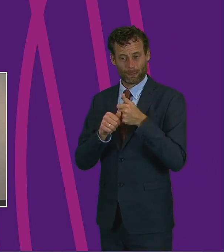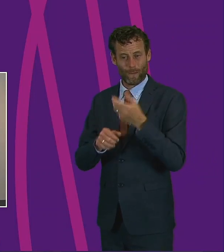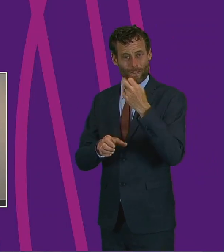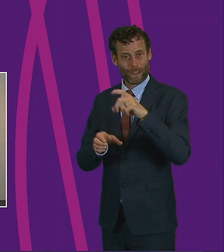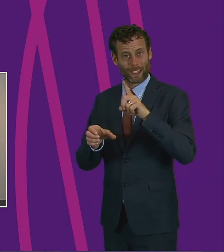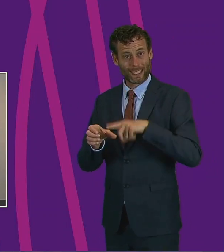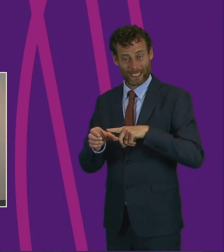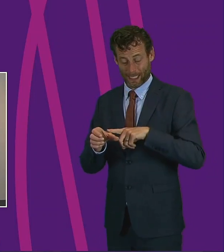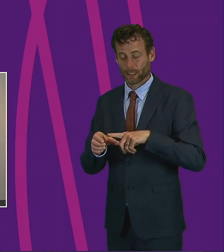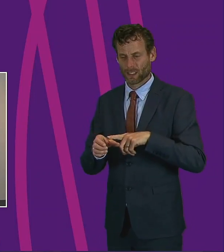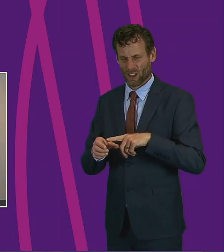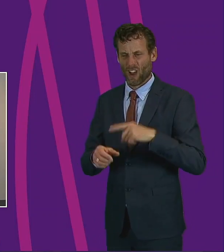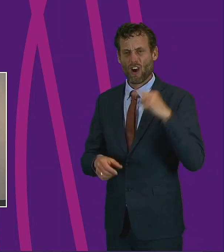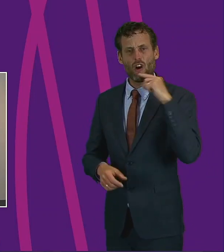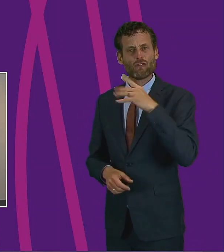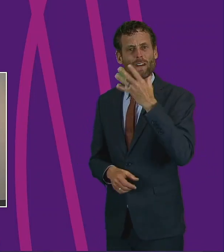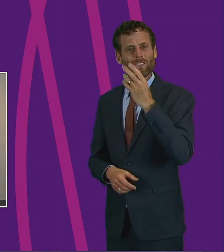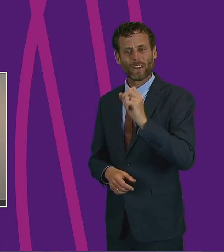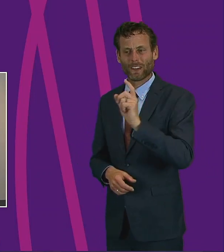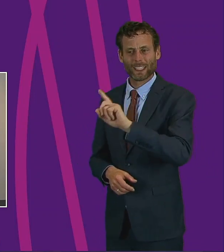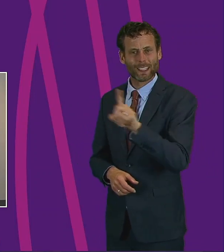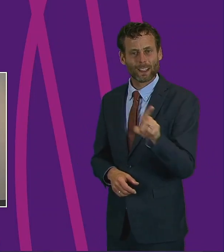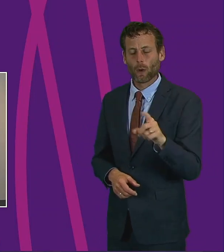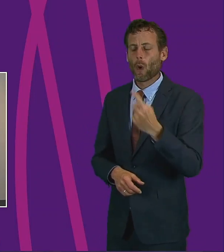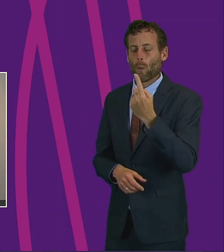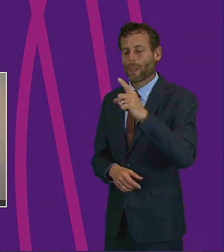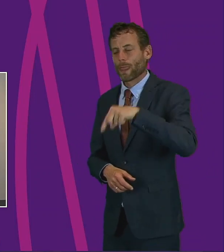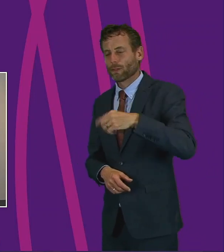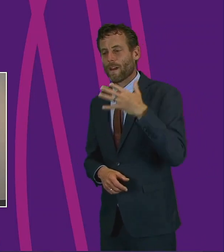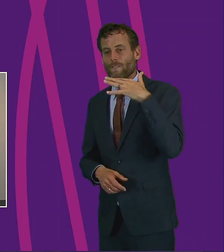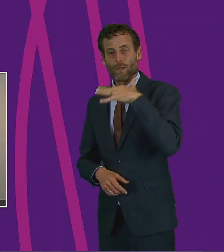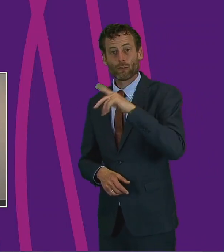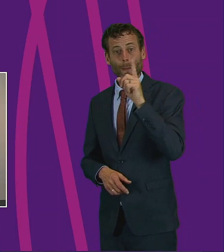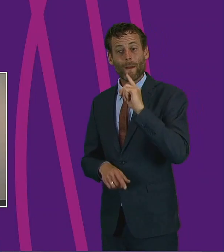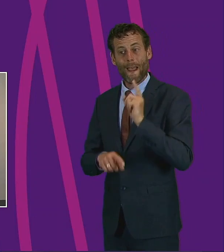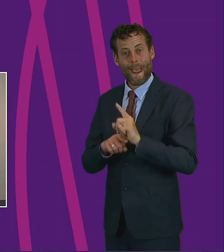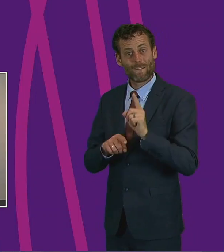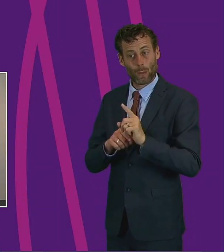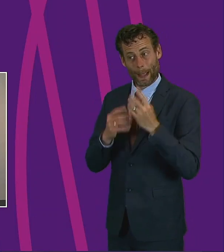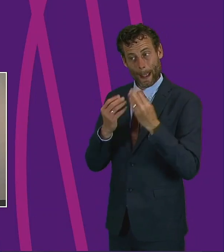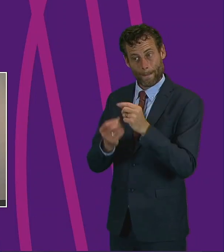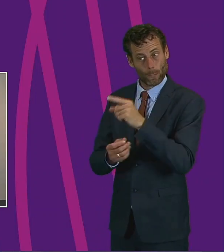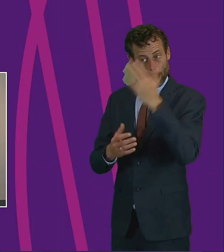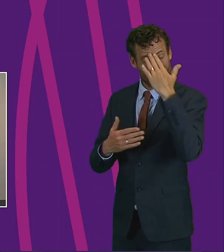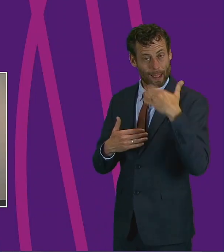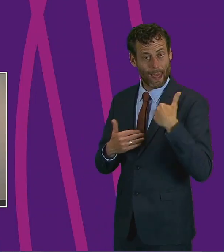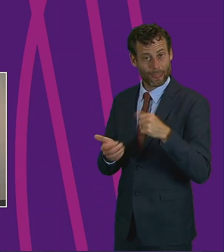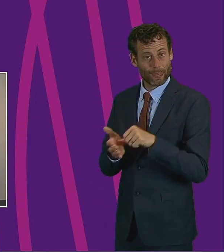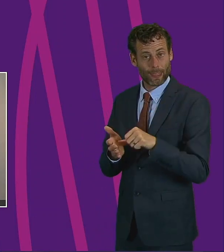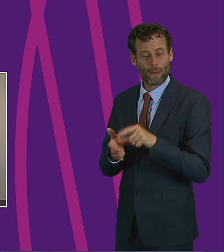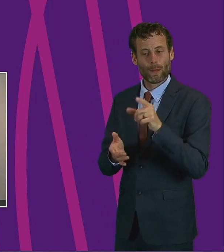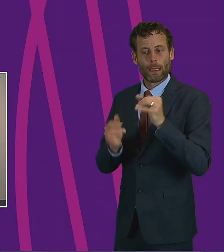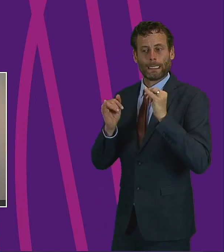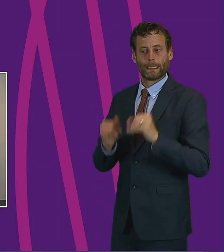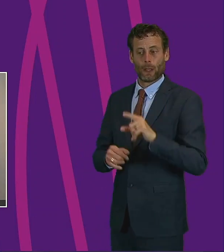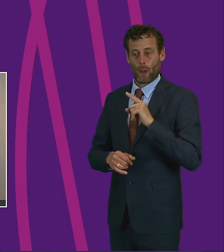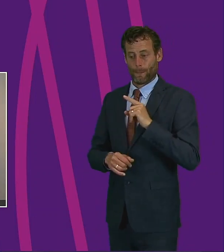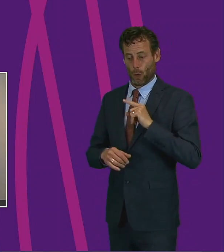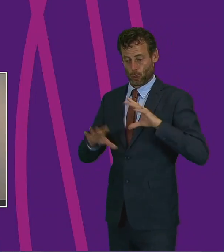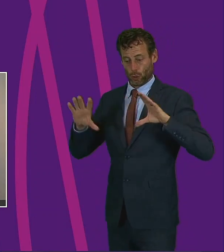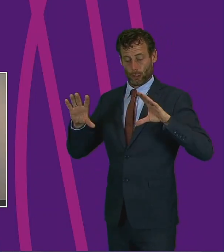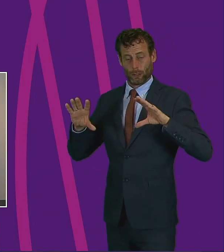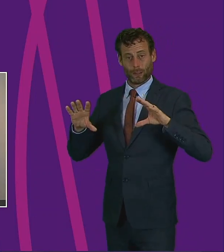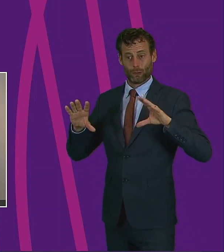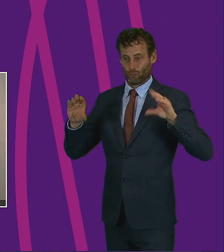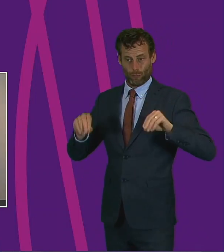over 1,500 people every week. Sadly, the crisis has seen an increase in demand